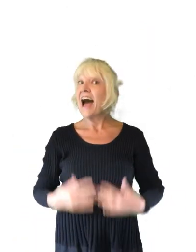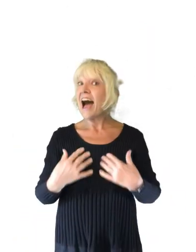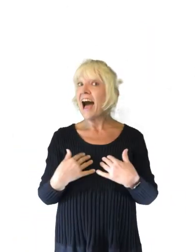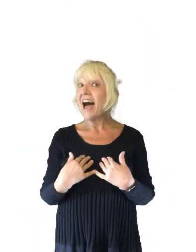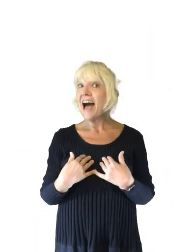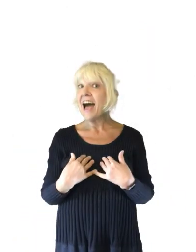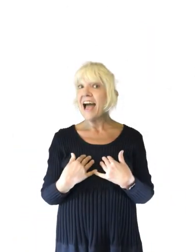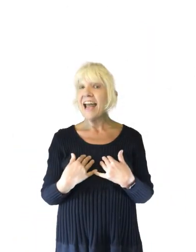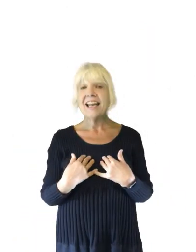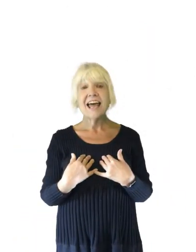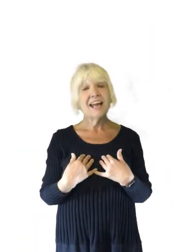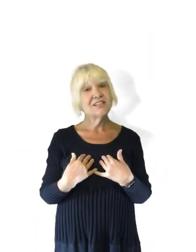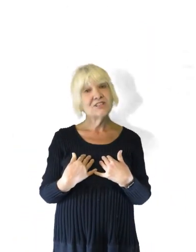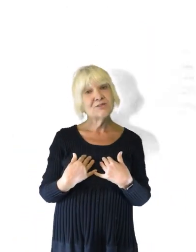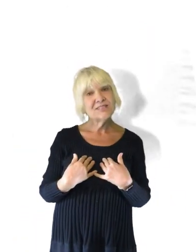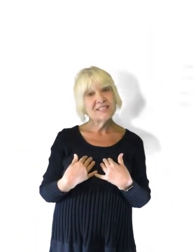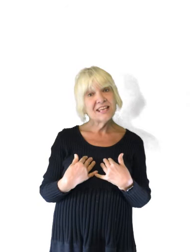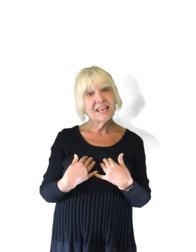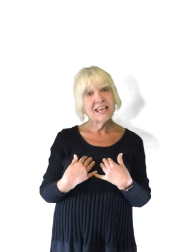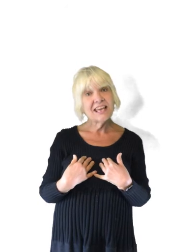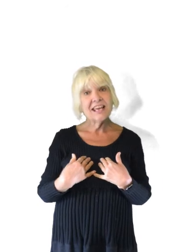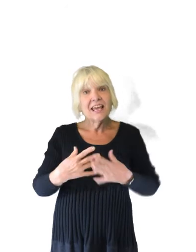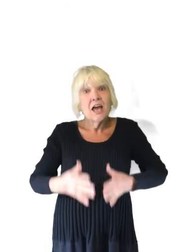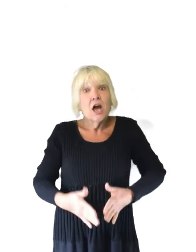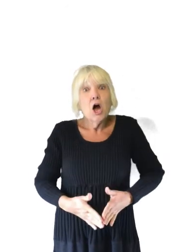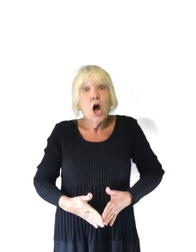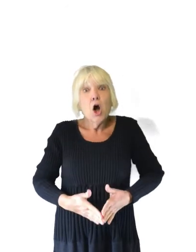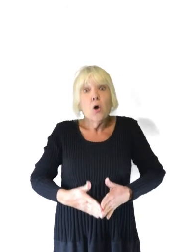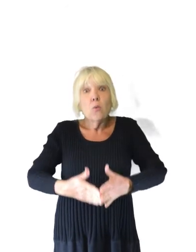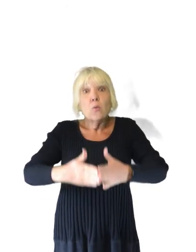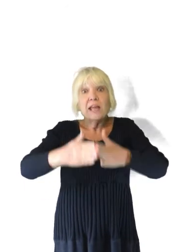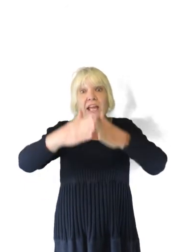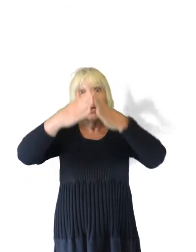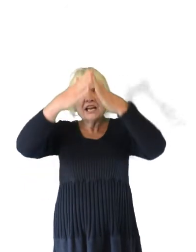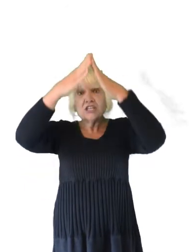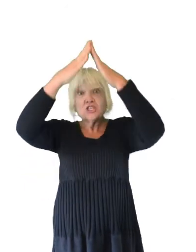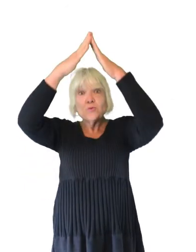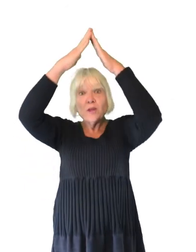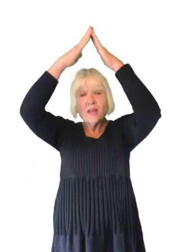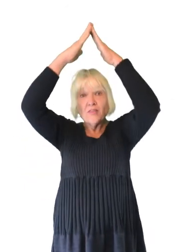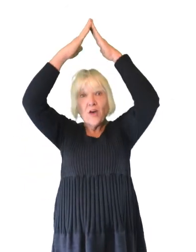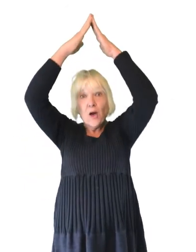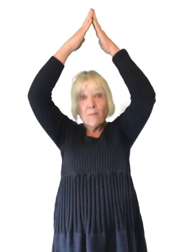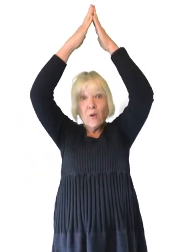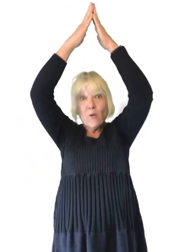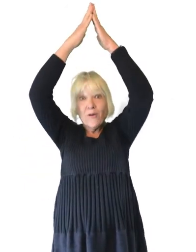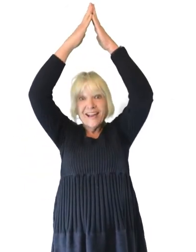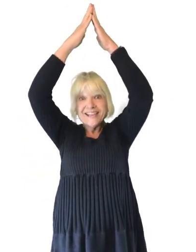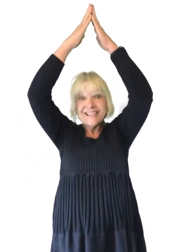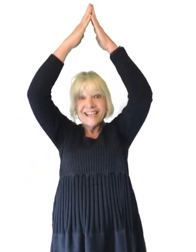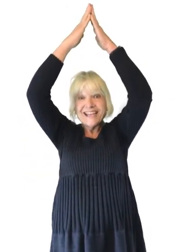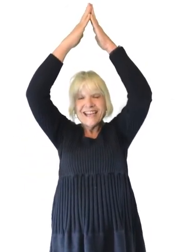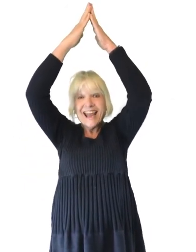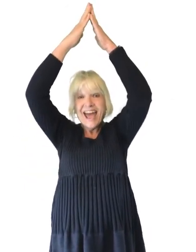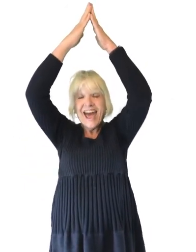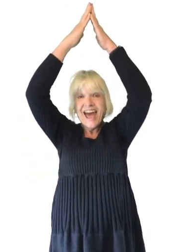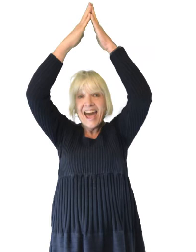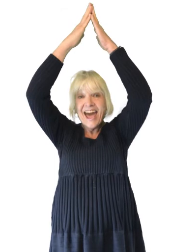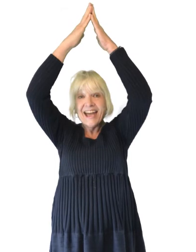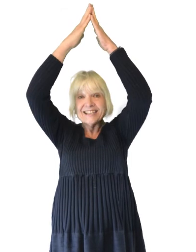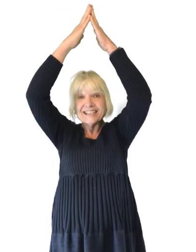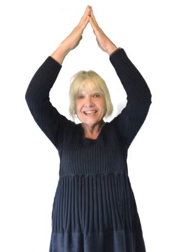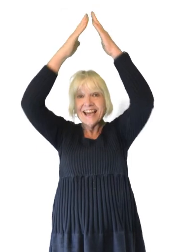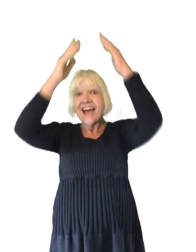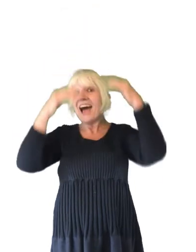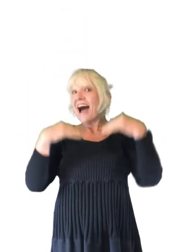I like to see a witch with a pointed hat.